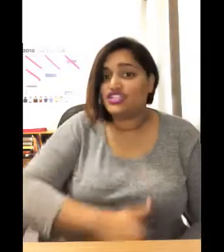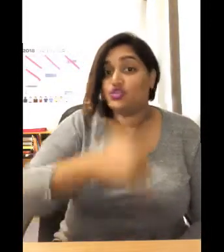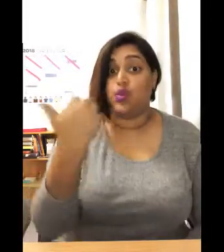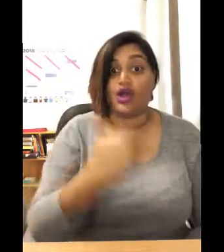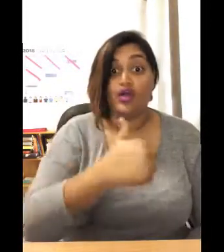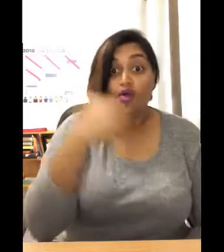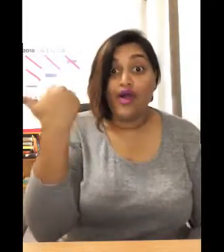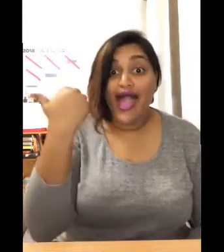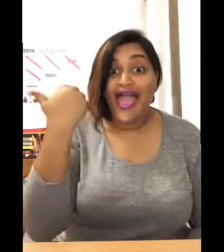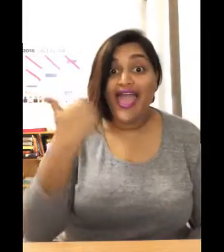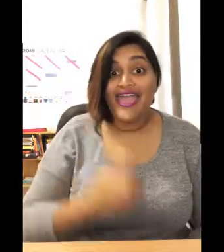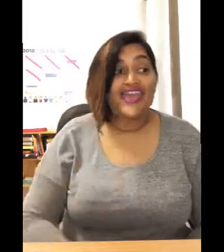go away.